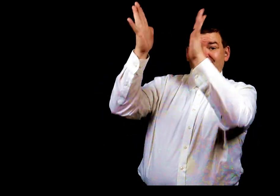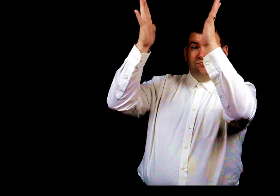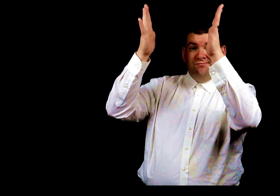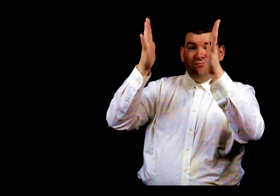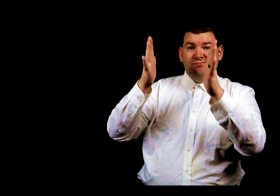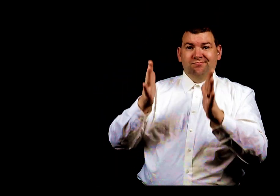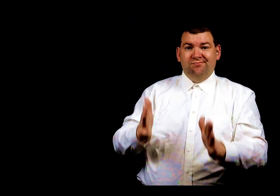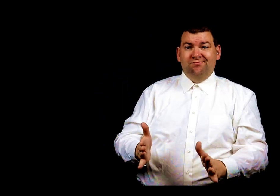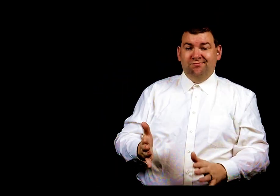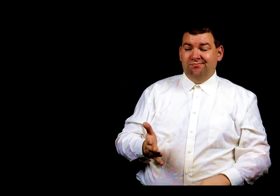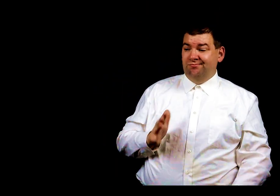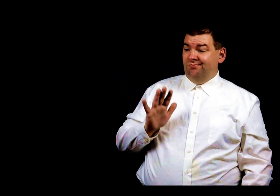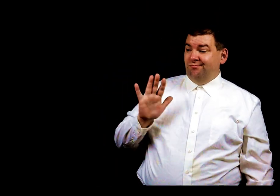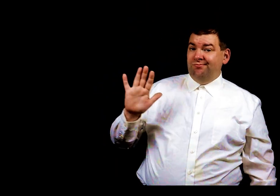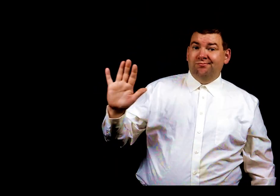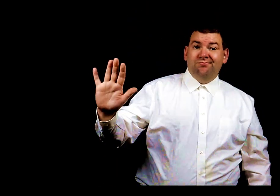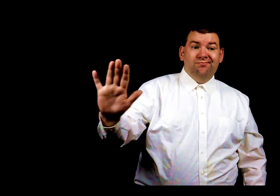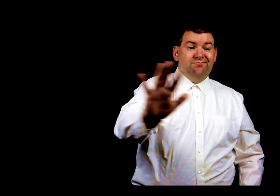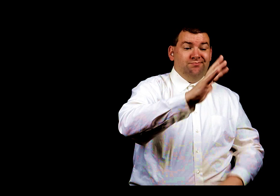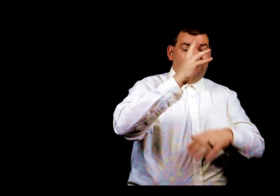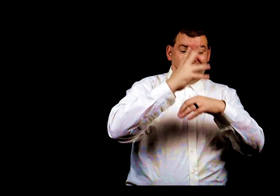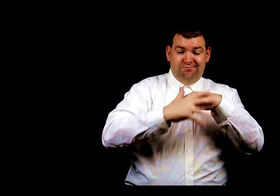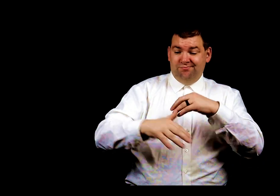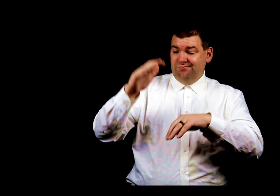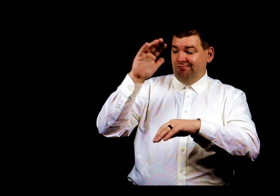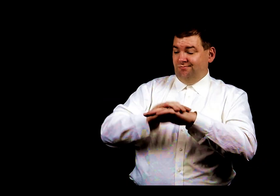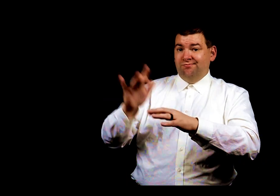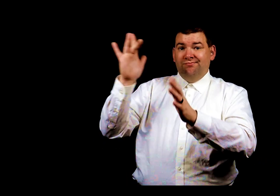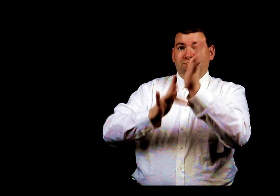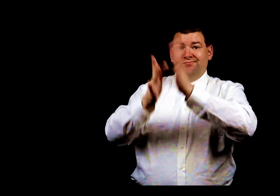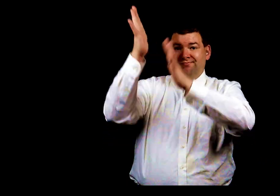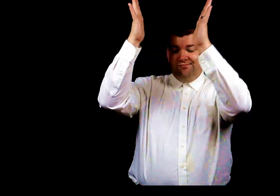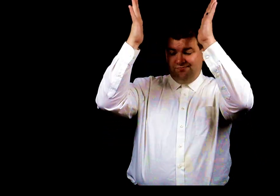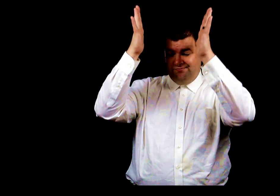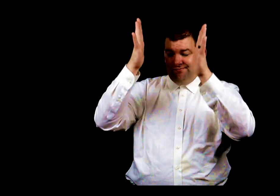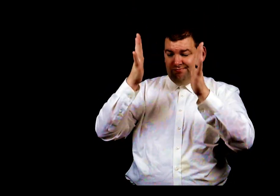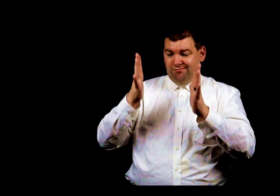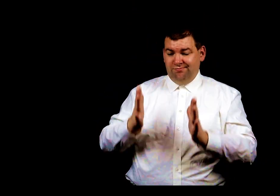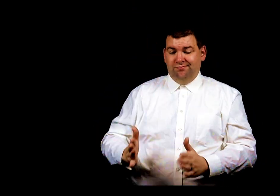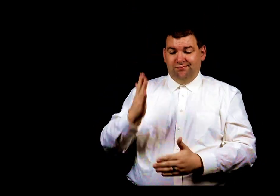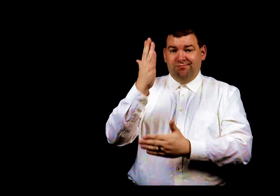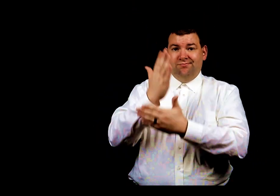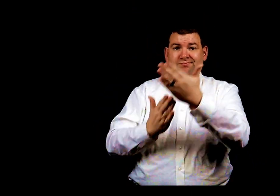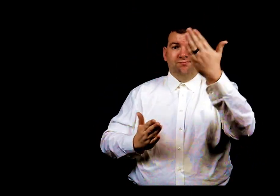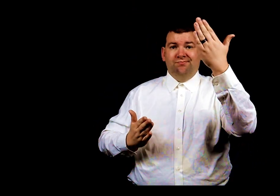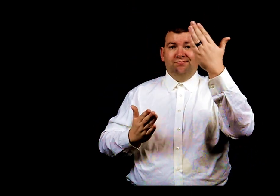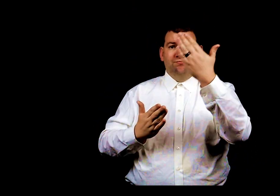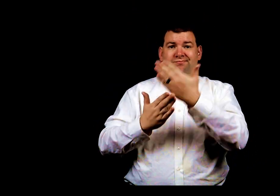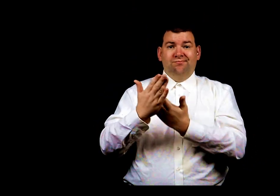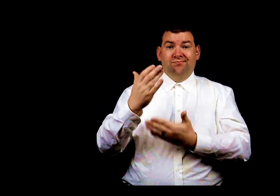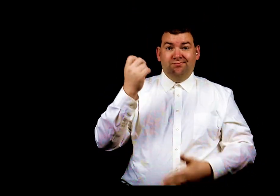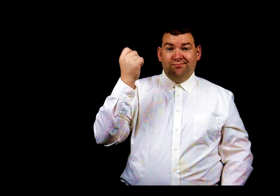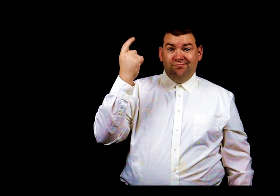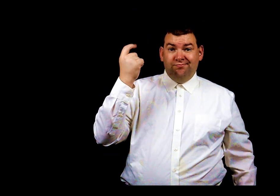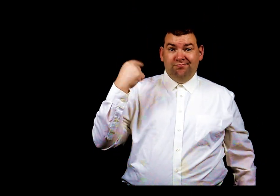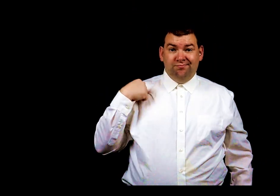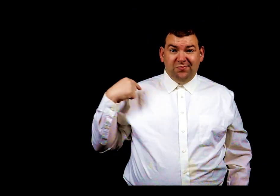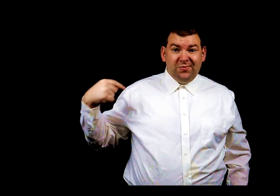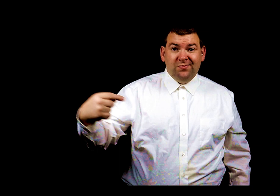the watchman, there's blood on his hand Ye